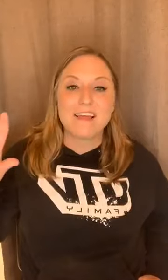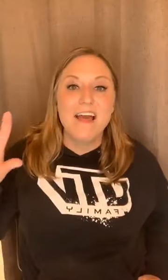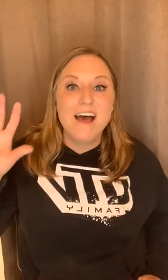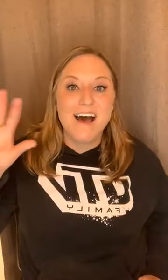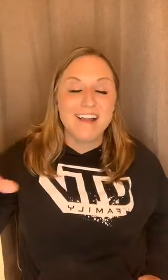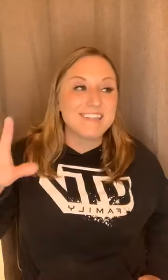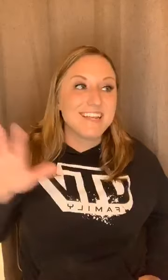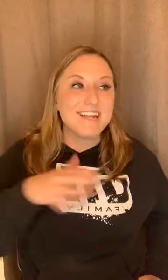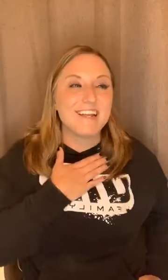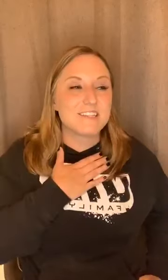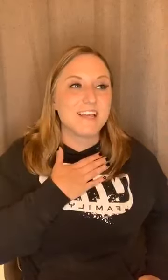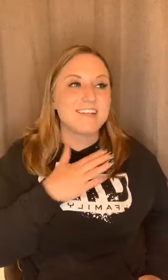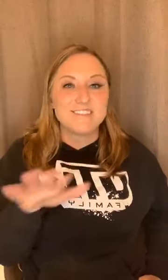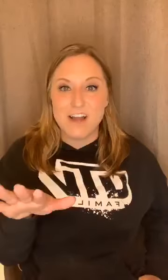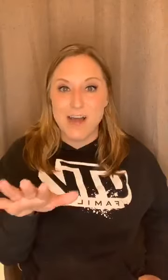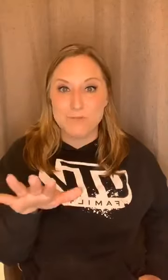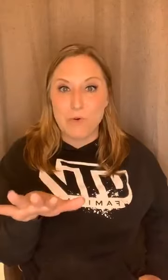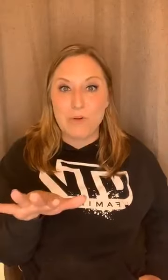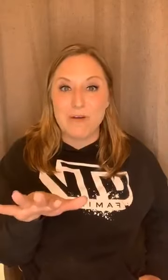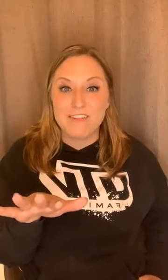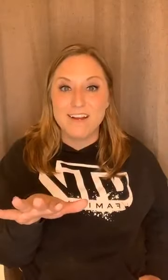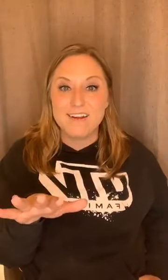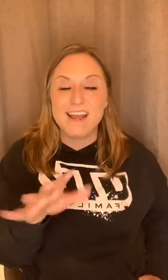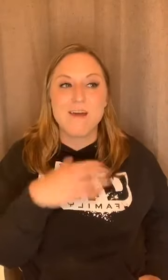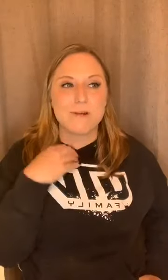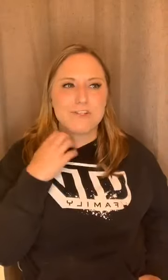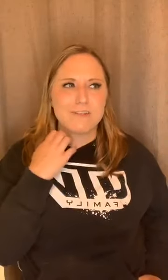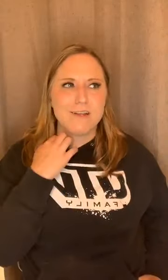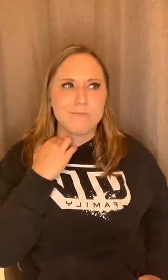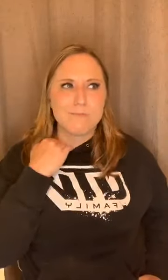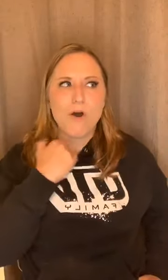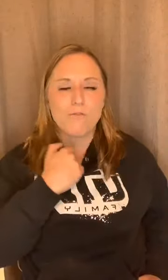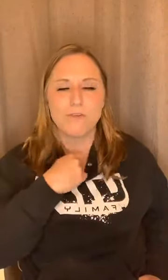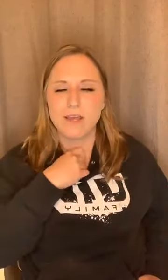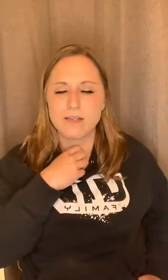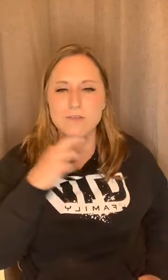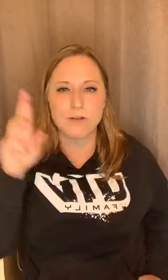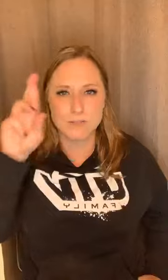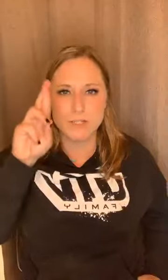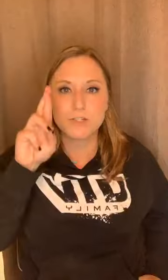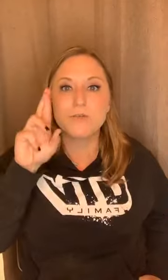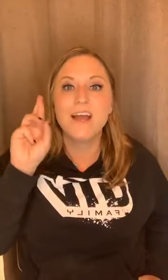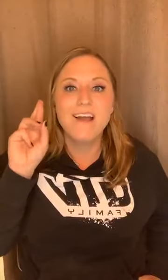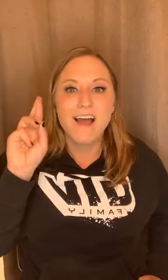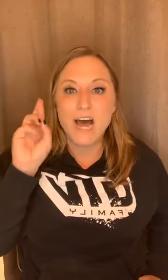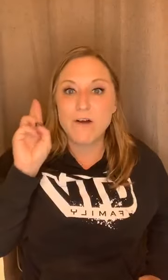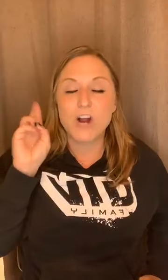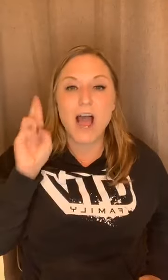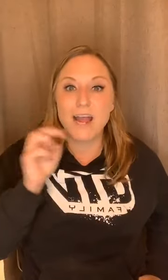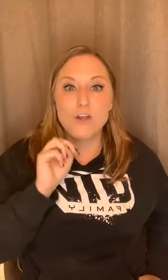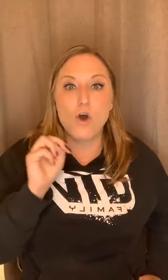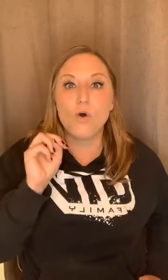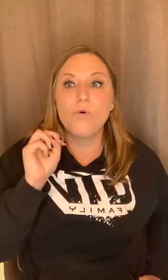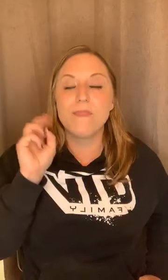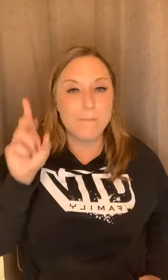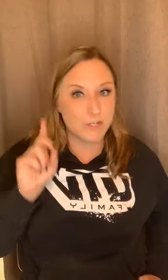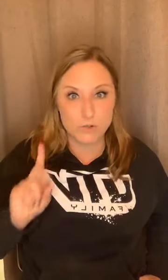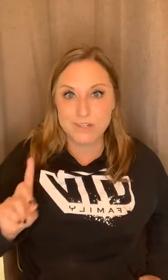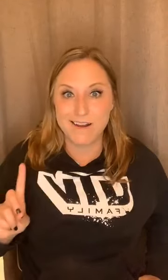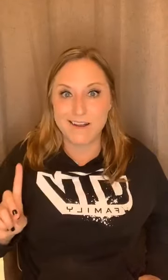it is, it's not warm weather here yet, which hopefully it's going to be soon. However, I know that my shorts are not going to